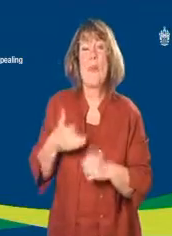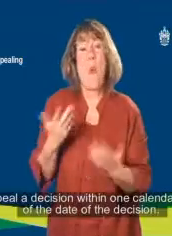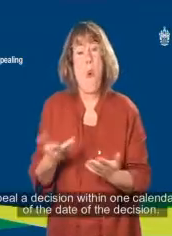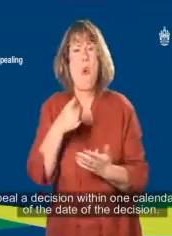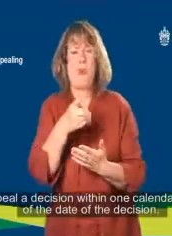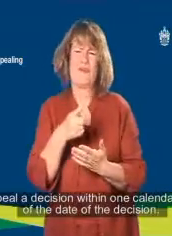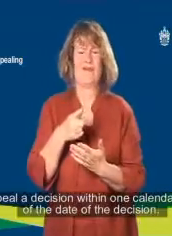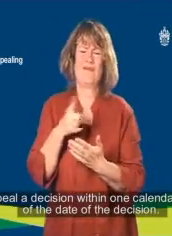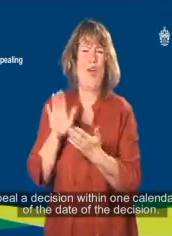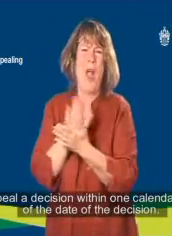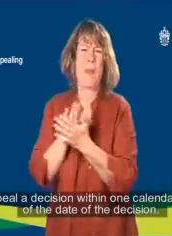or appeal a decision